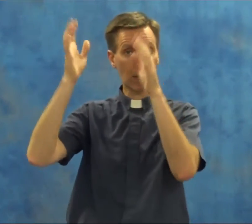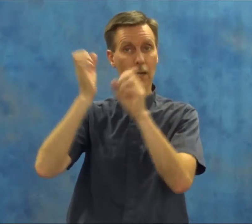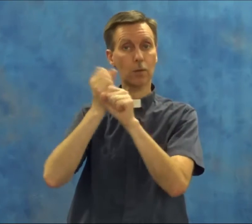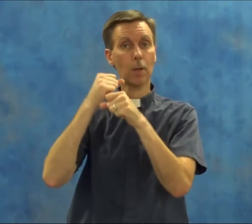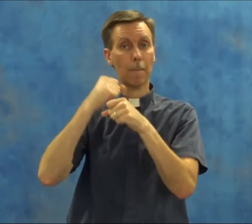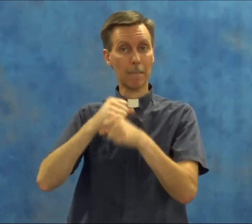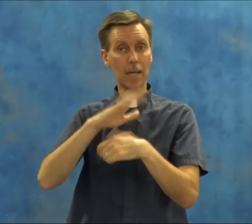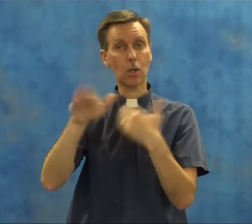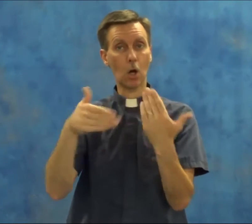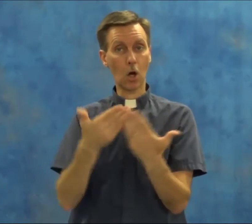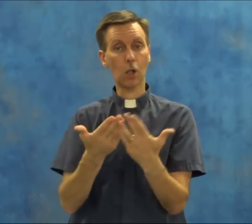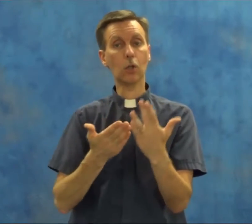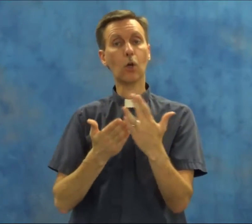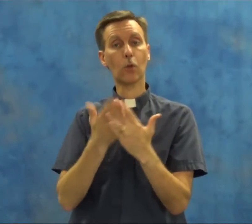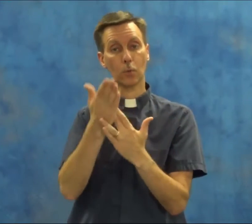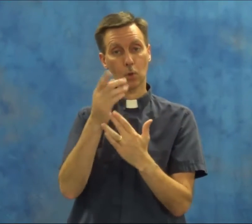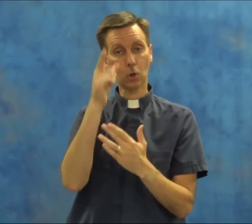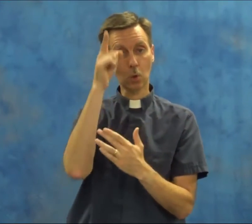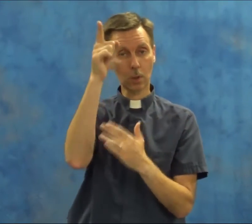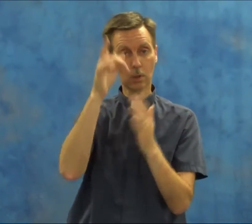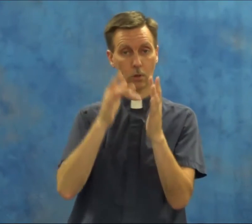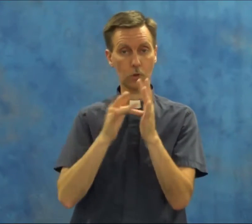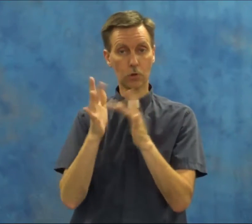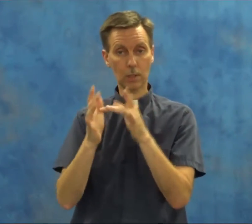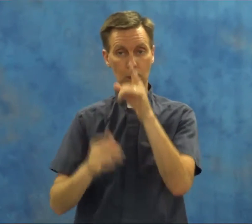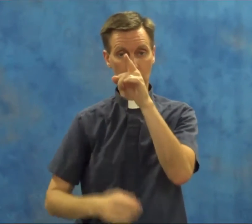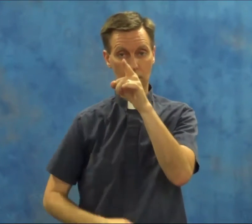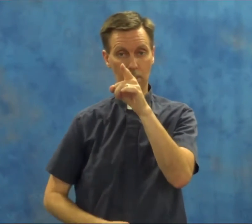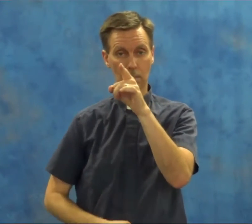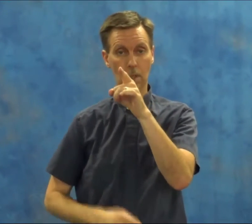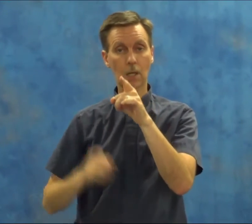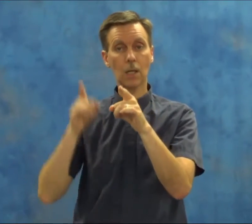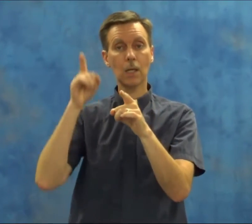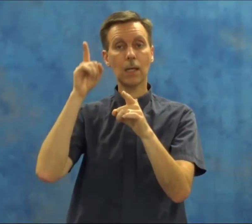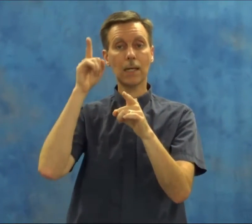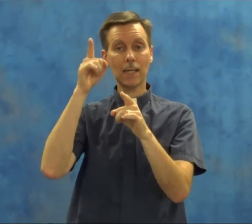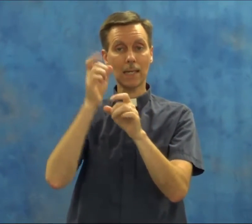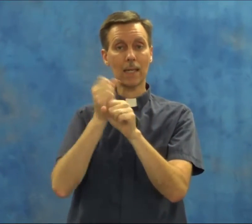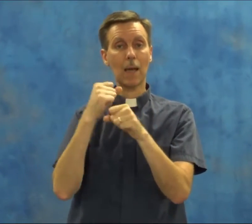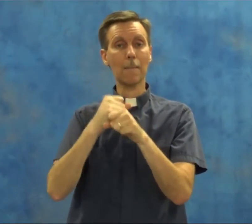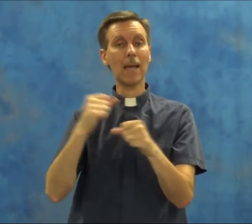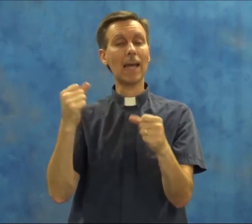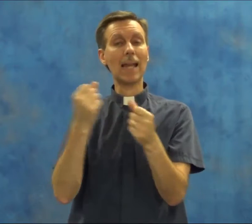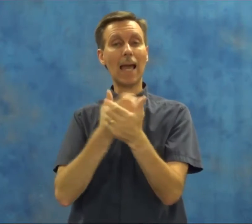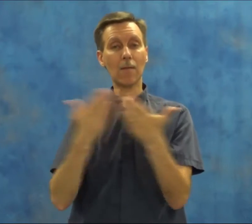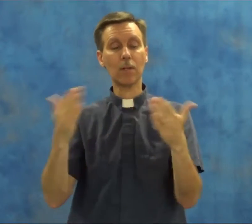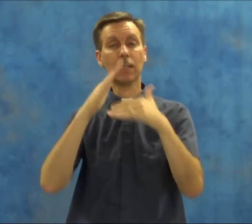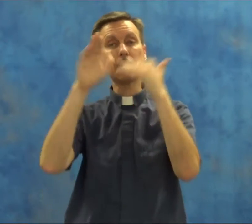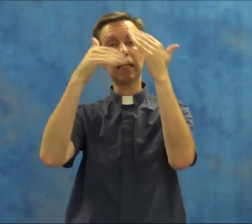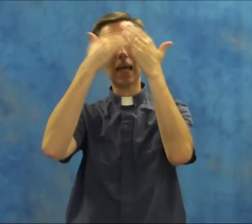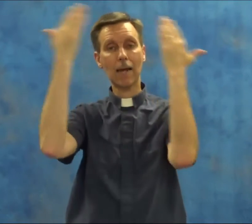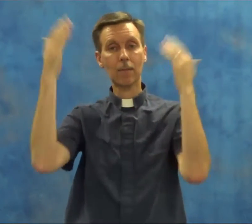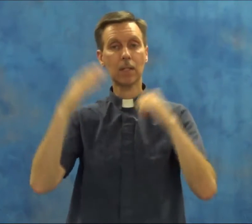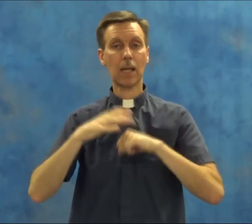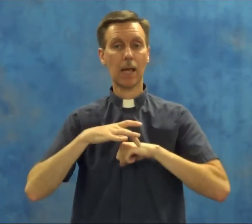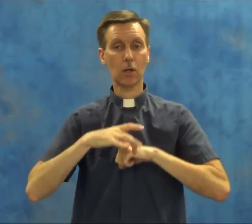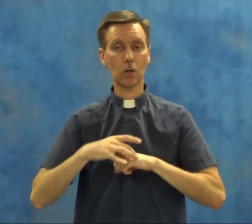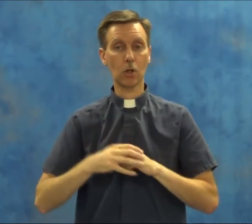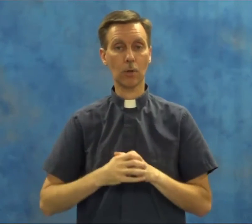Father made all through Jesus. He made everything in heaven and on earth.